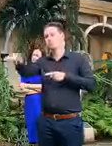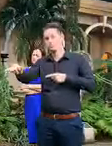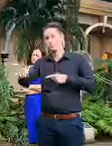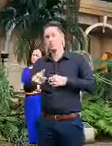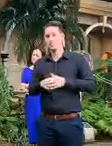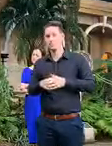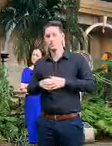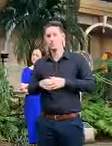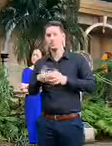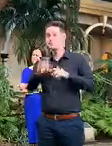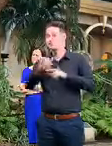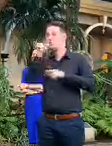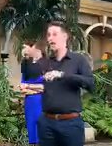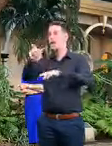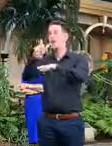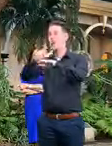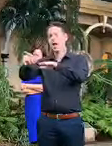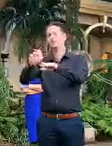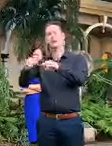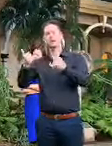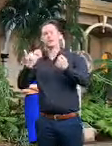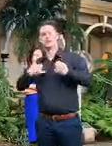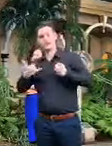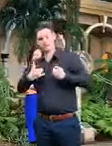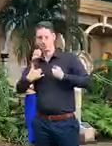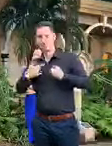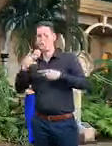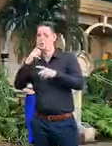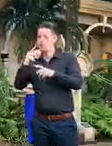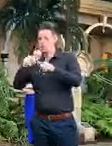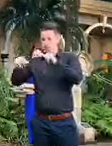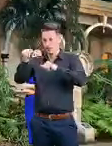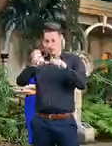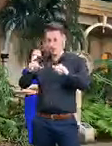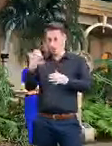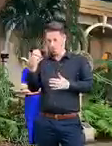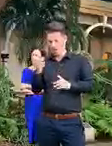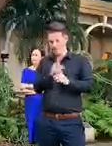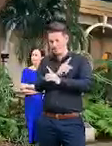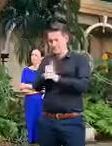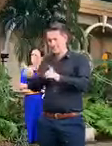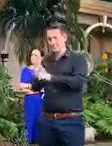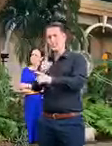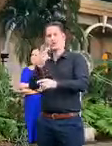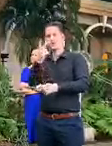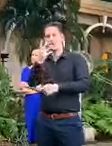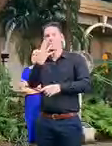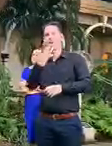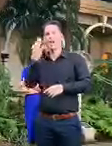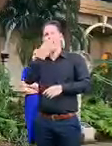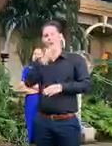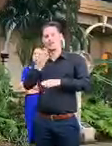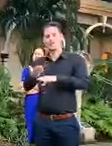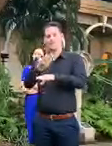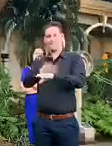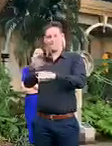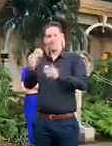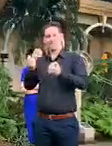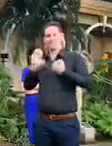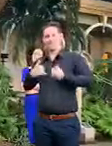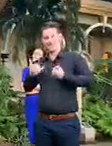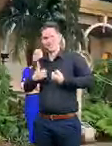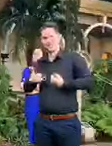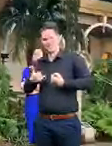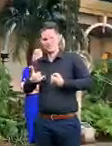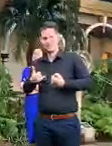become unwell later we go back and contact trace the 24 hours prior to them having